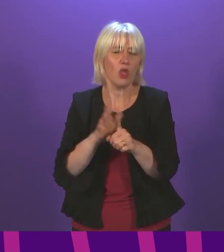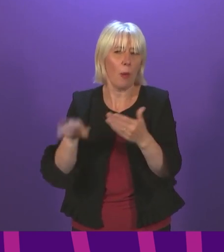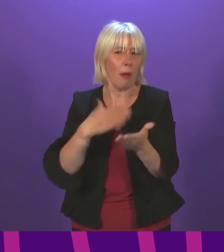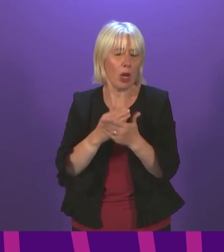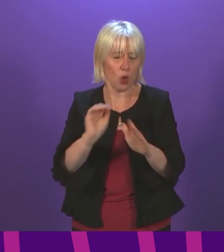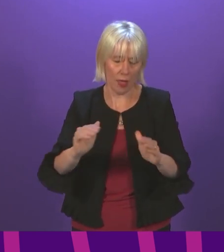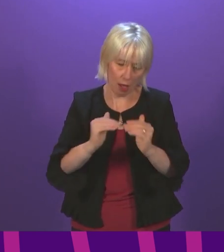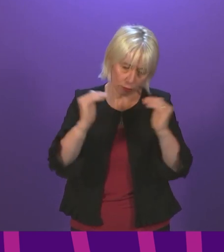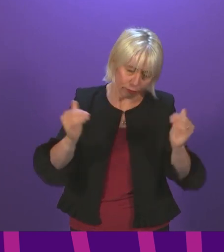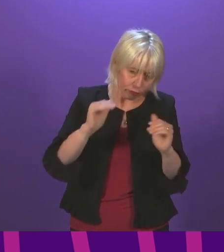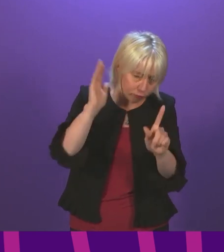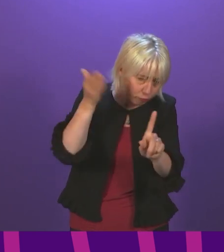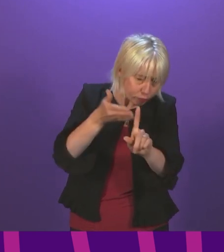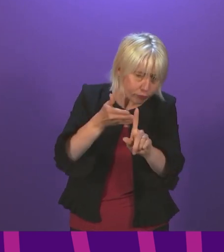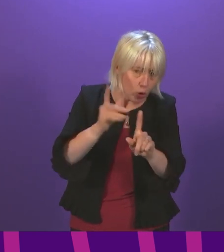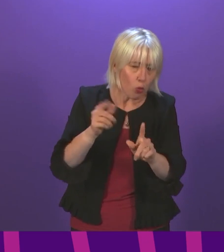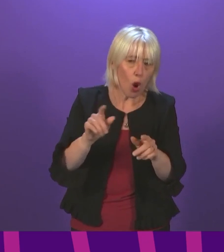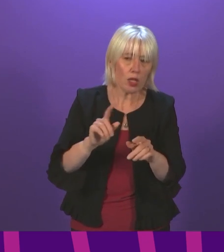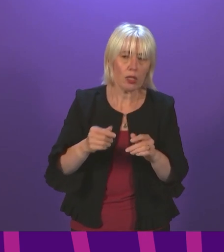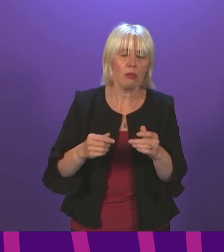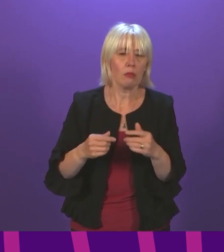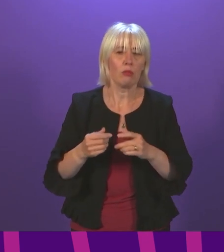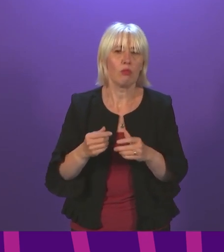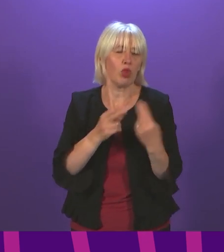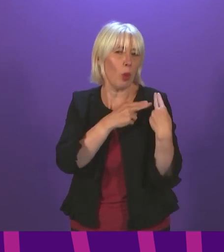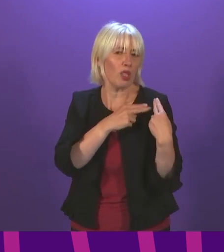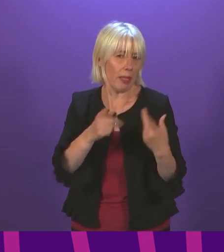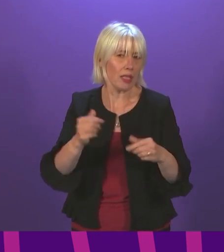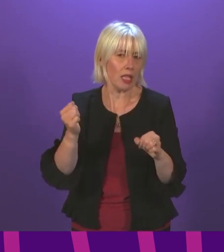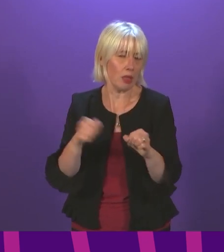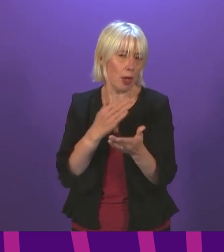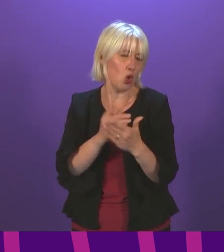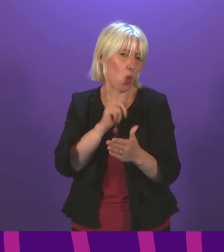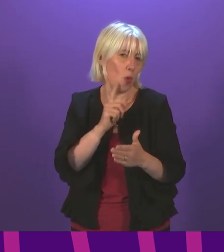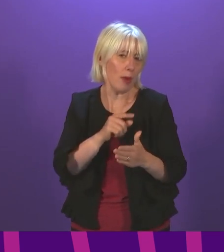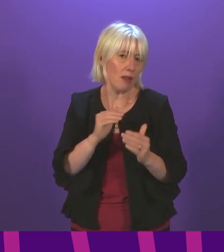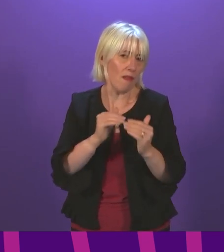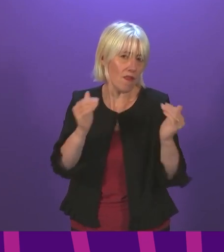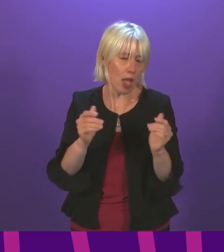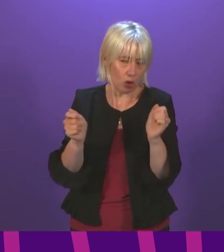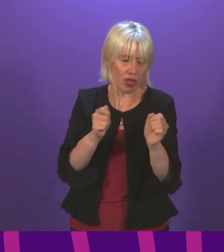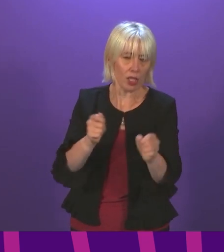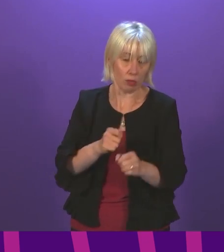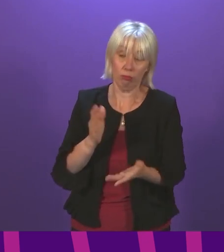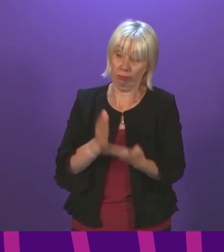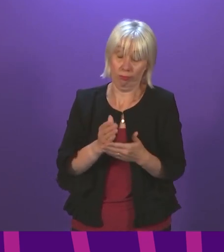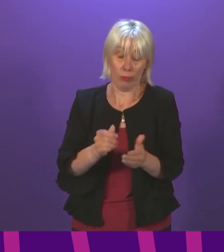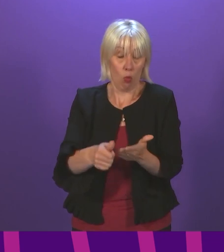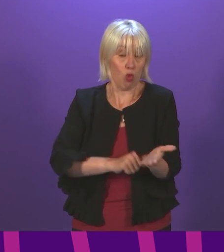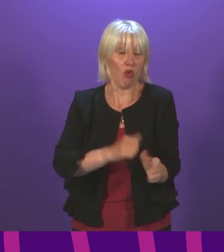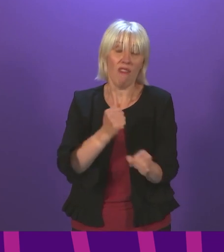think that is an excellent and extremely important point. In fact, it is one that should run through all of the work we do as government. The programme for government